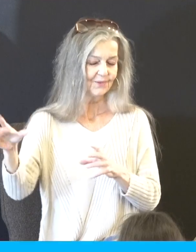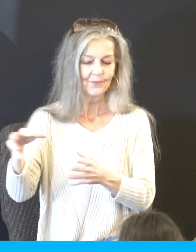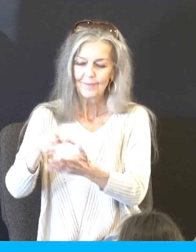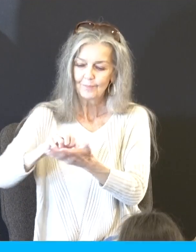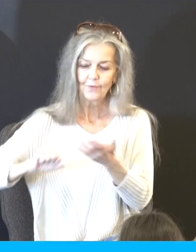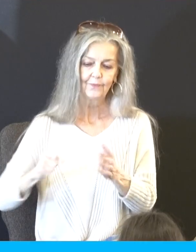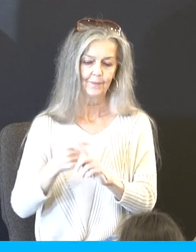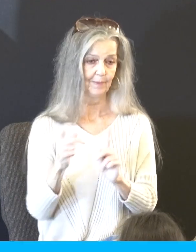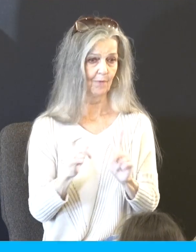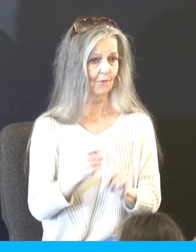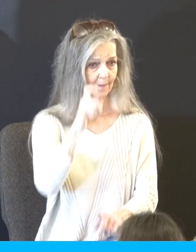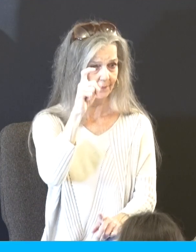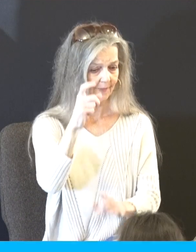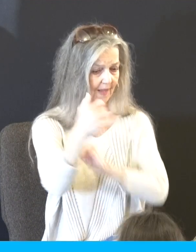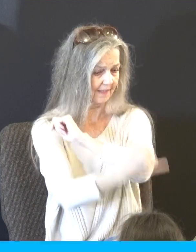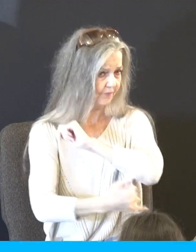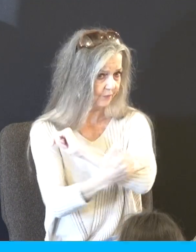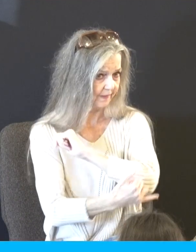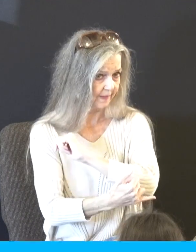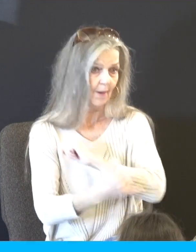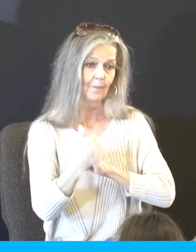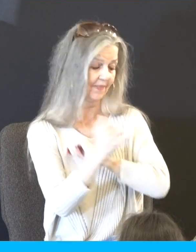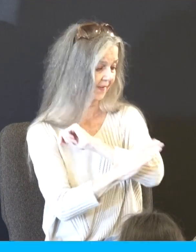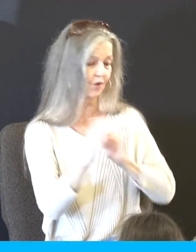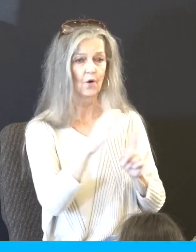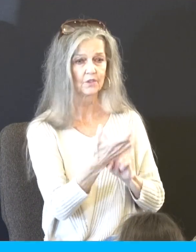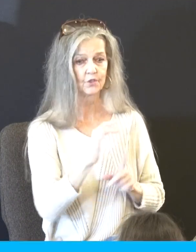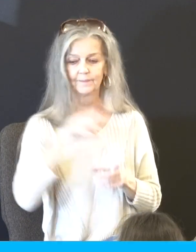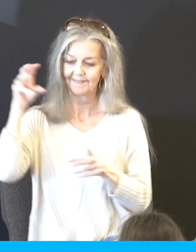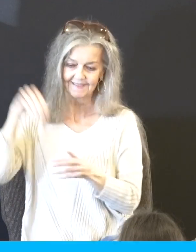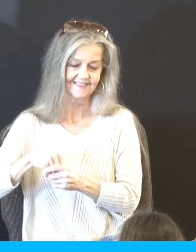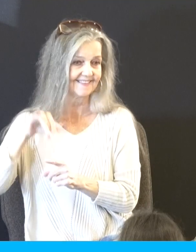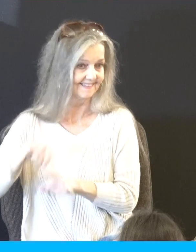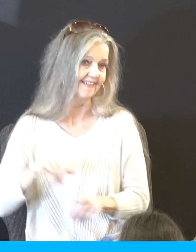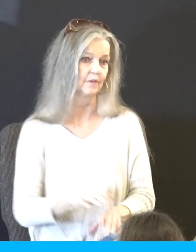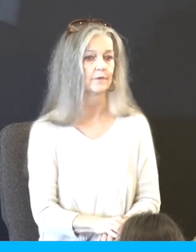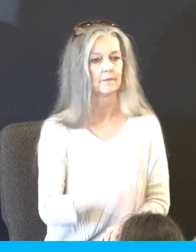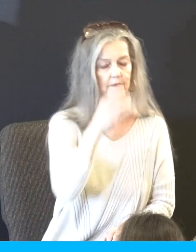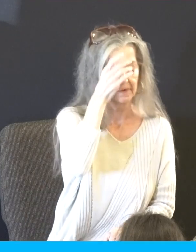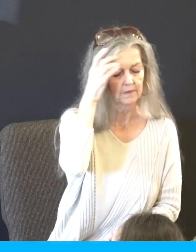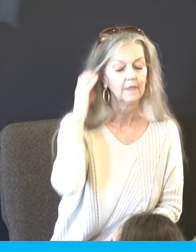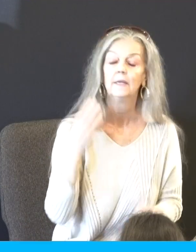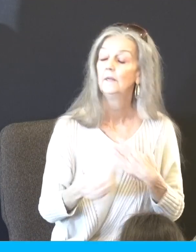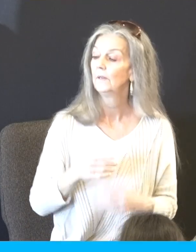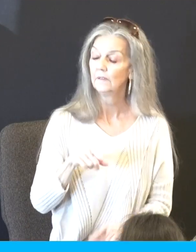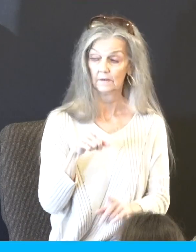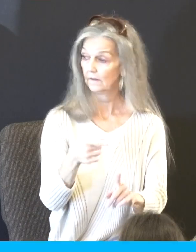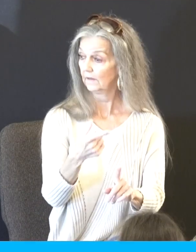Molten calf and they've worshipped it and have sacrificed there too and said, these be thy gods, Israel, which brought thee up out of the land of Egypt. And